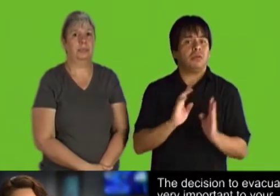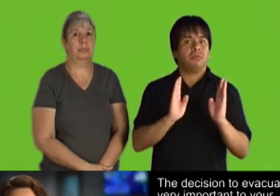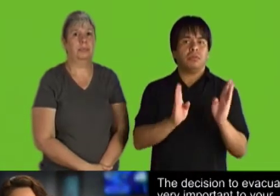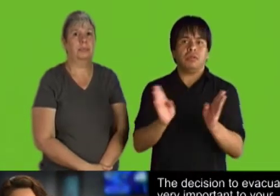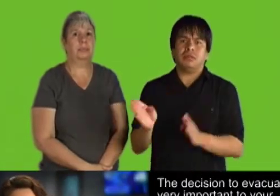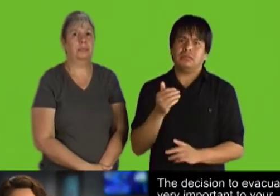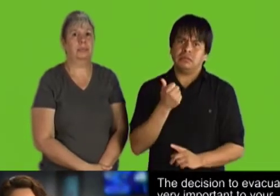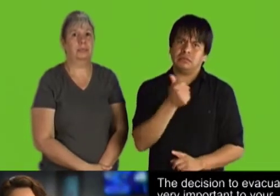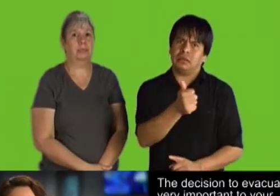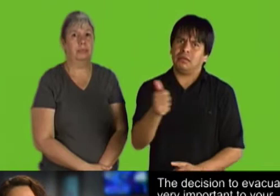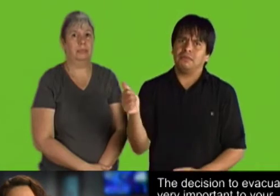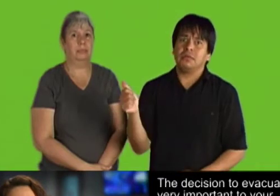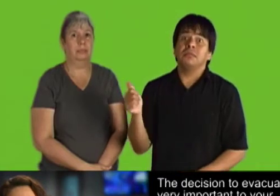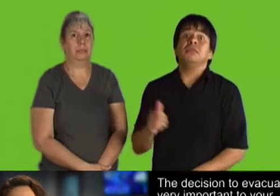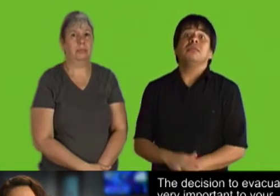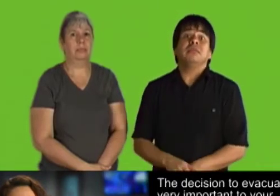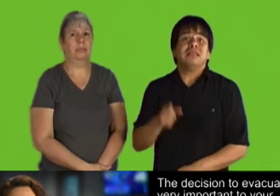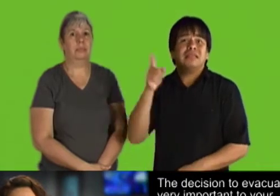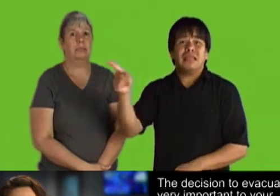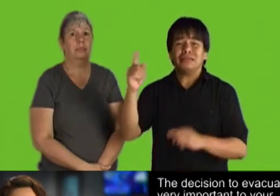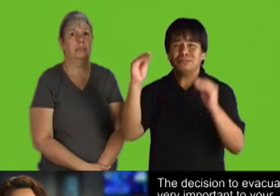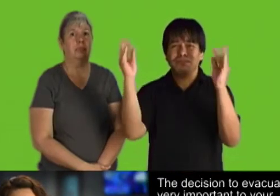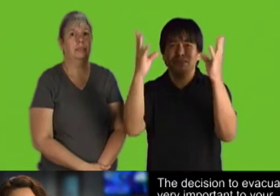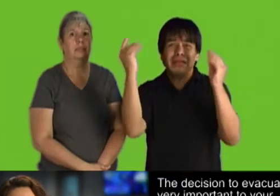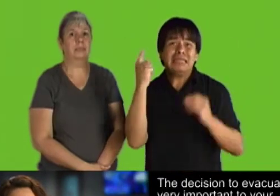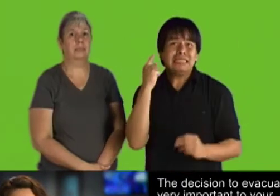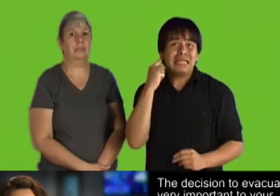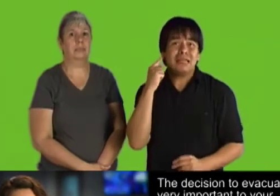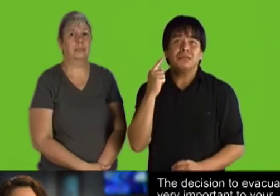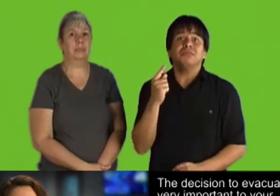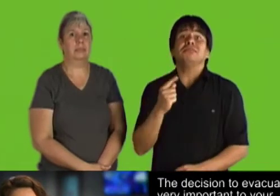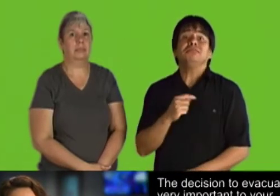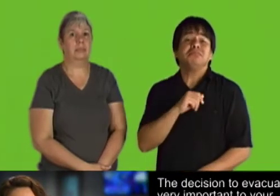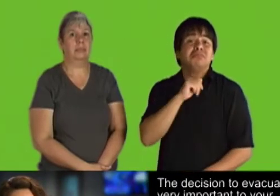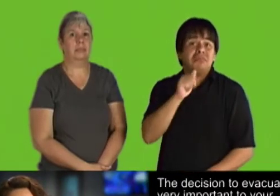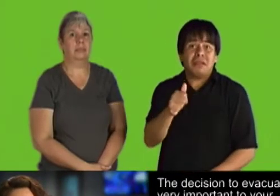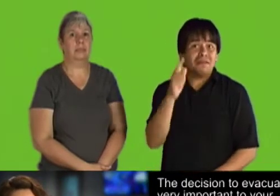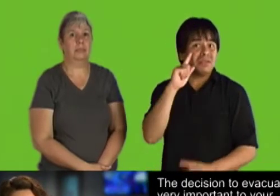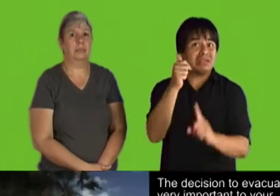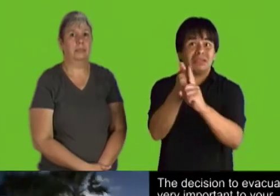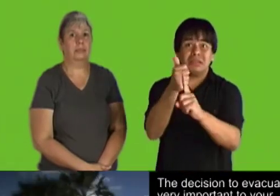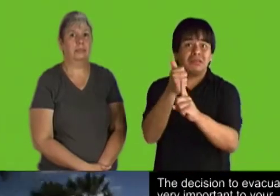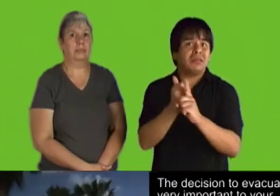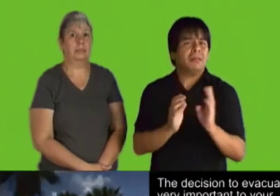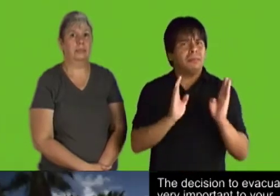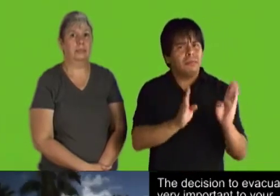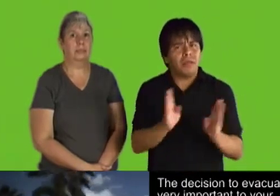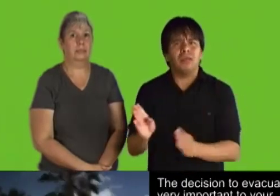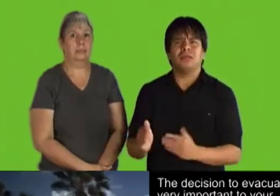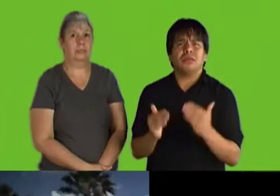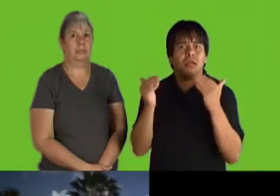is very important to your family. When the authorities say it's time, it's time to get out.